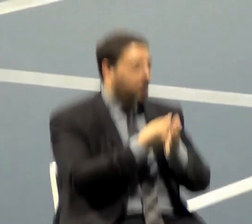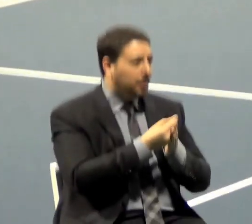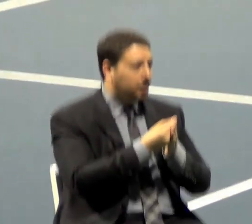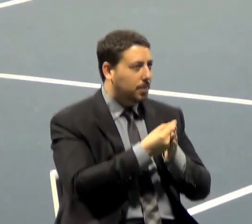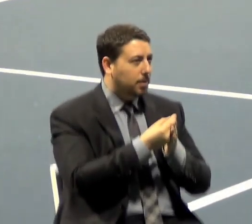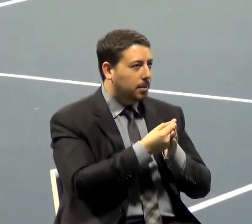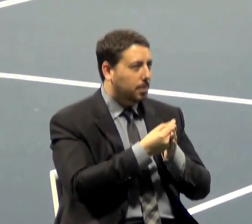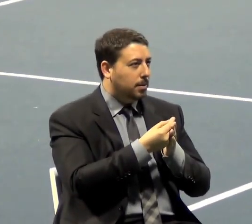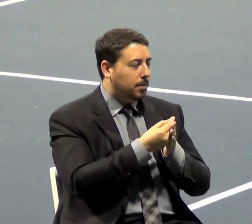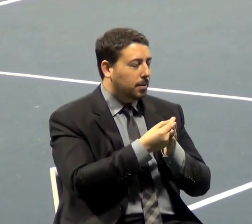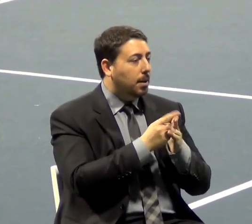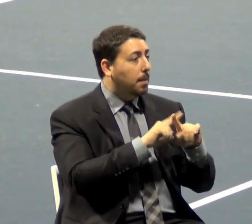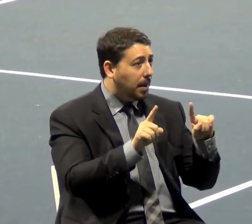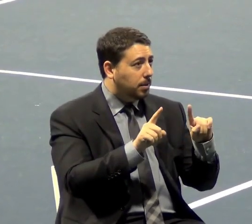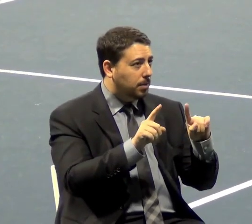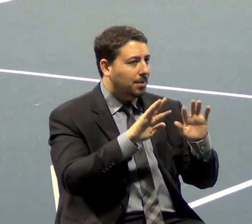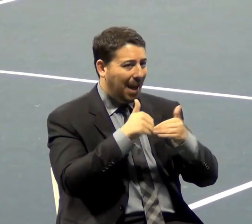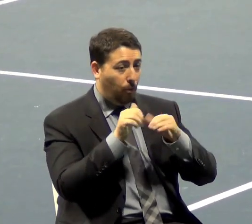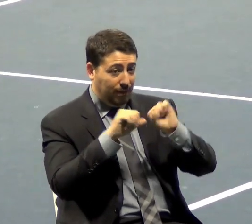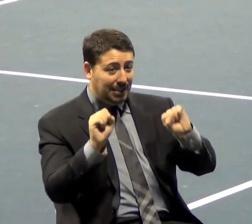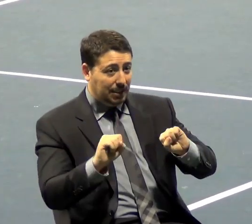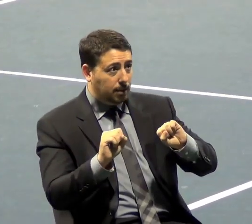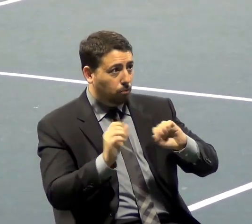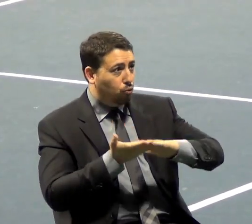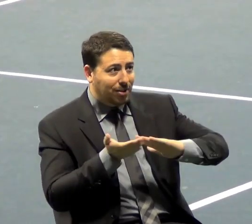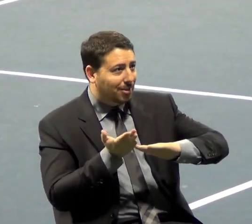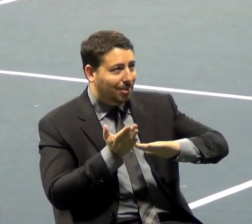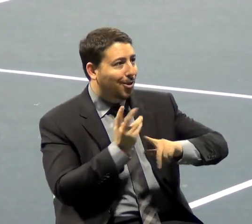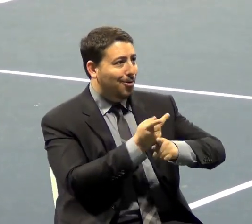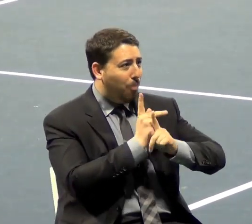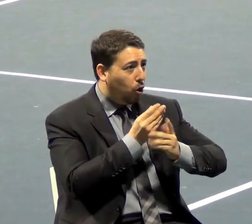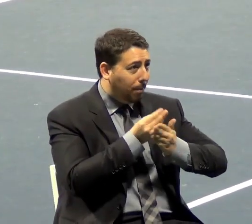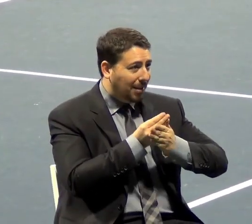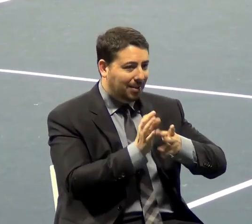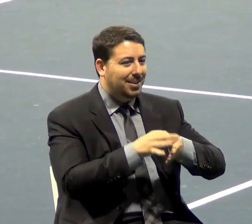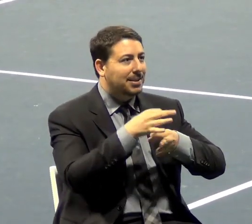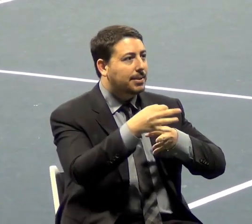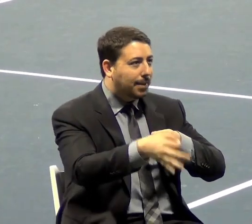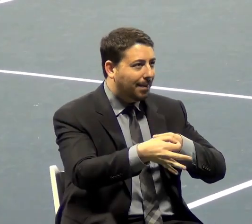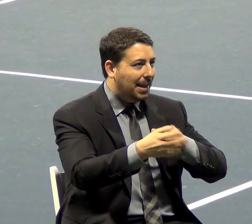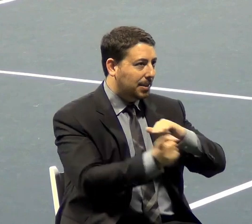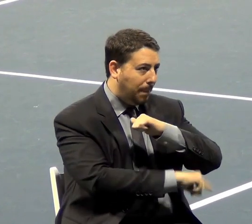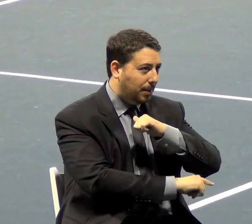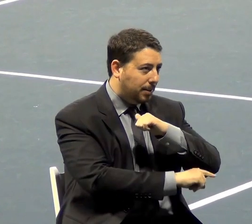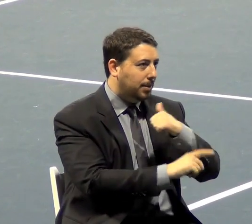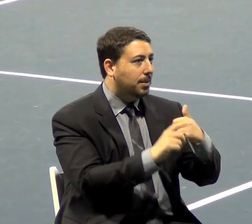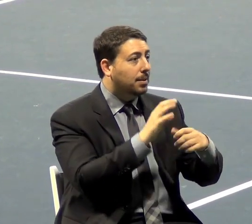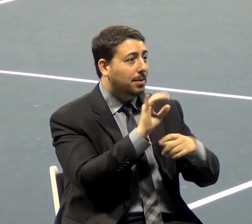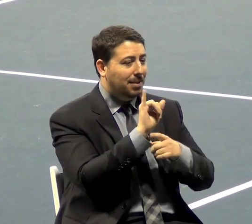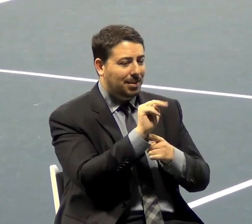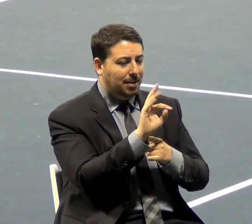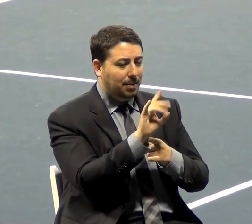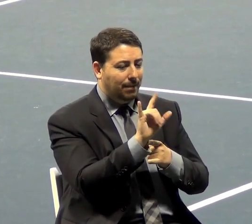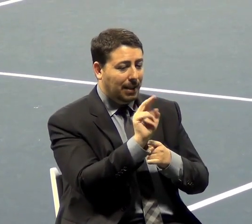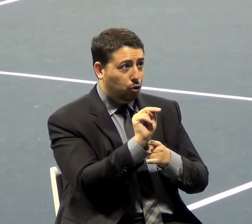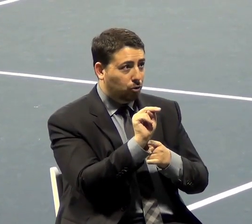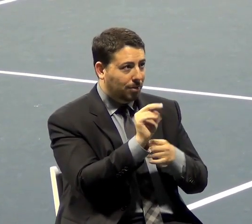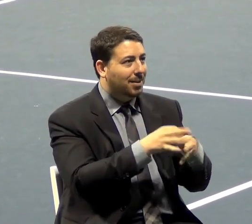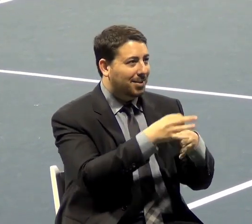But the way the system works, borrowing delays the penalty, and the inflation, of course, inflating the money supply delays it as well. But